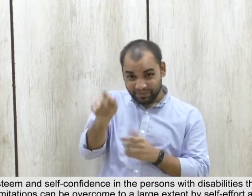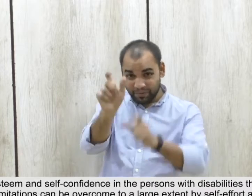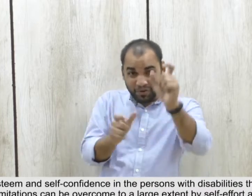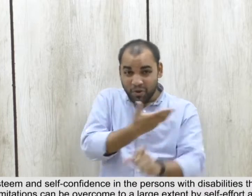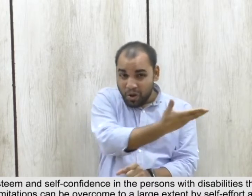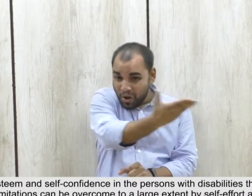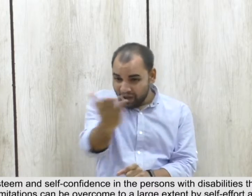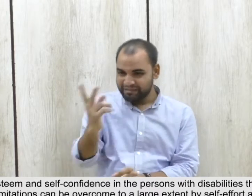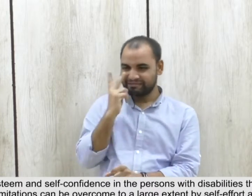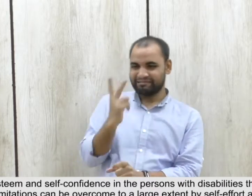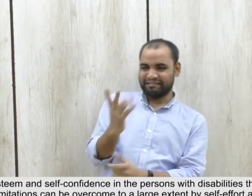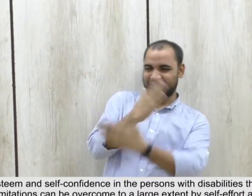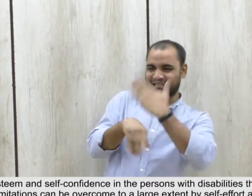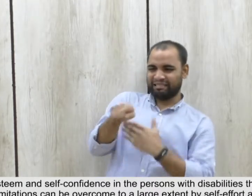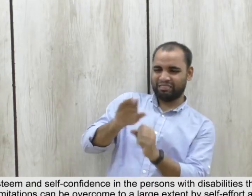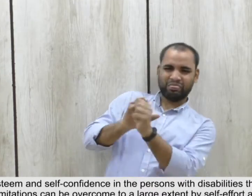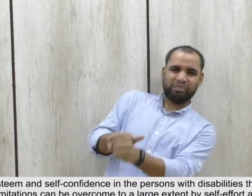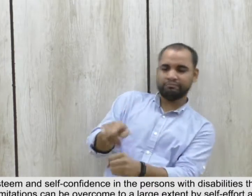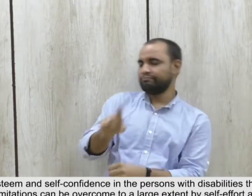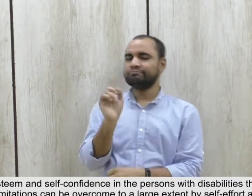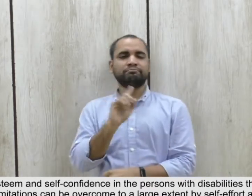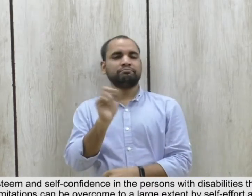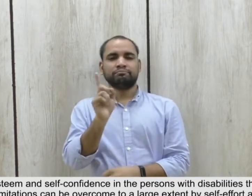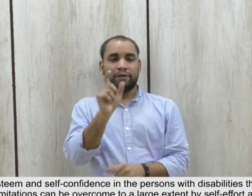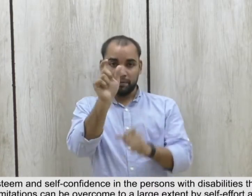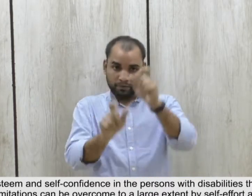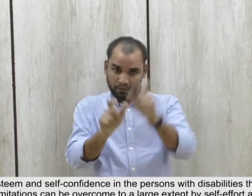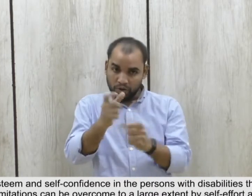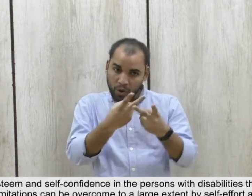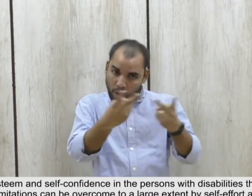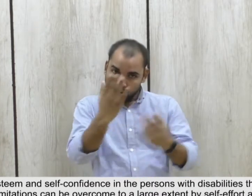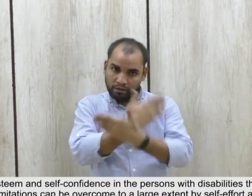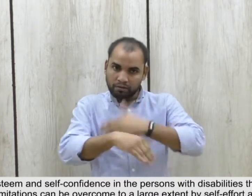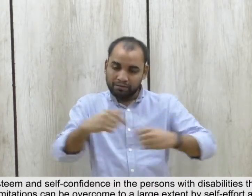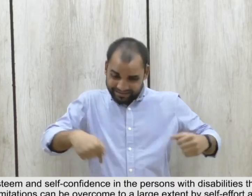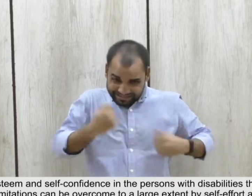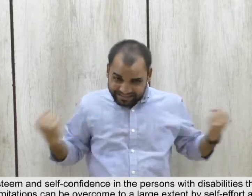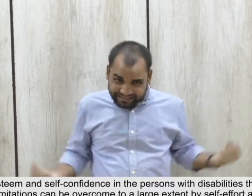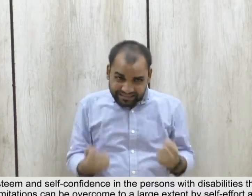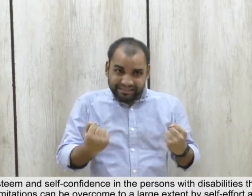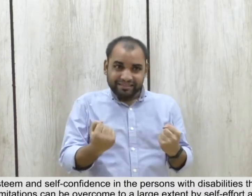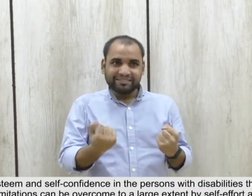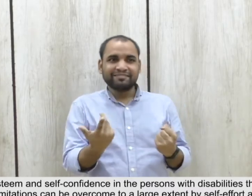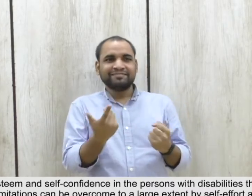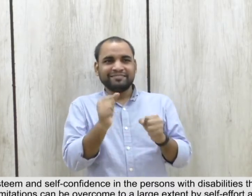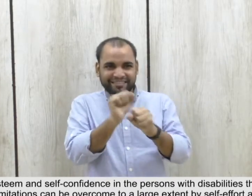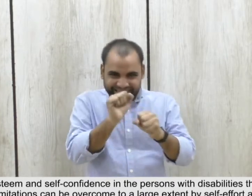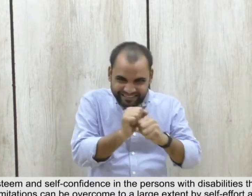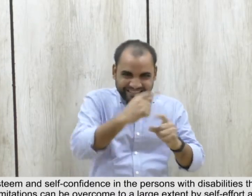Infusing self-esteem and self-confidence in the persons with disabilities themselves so that they know that their limitations can be overcome to a large